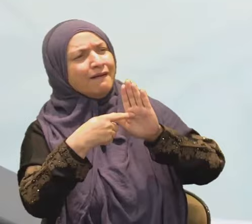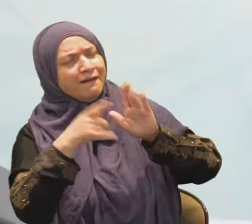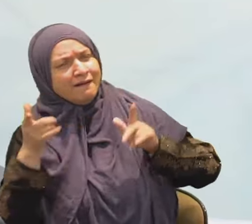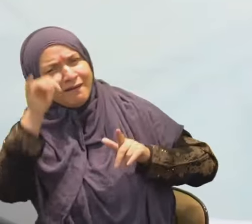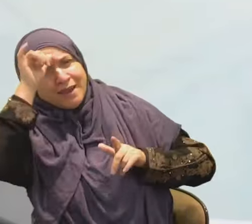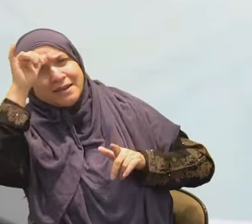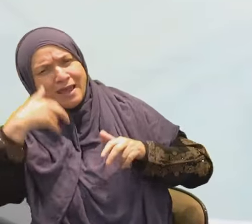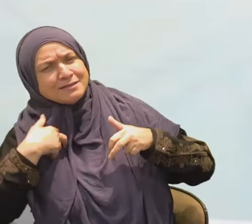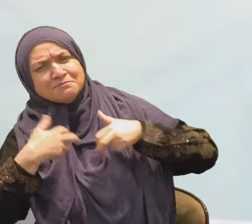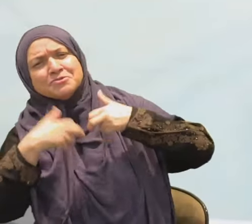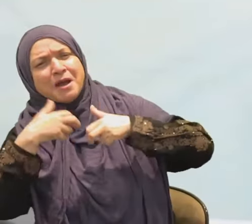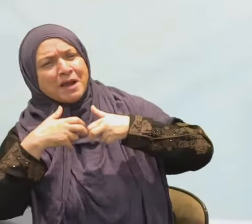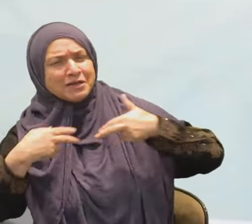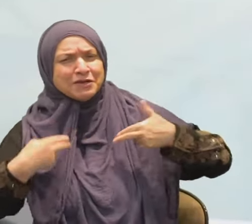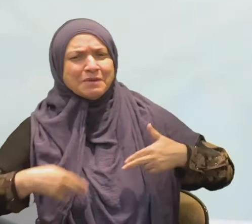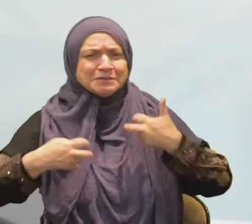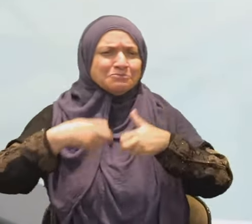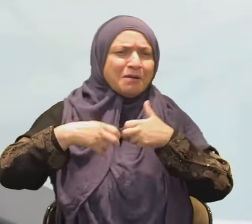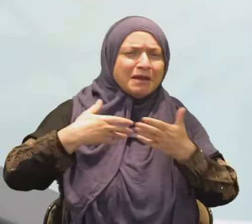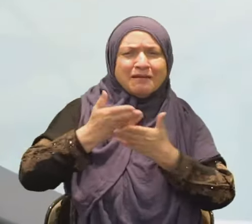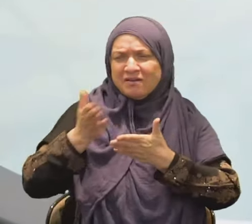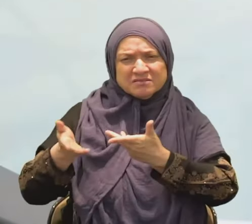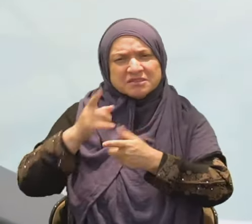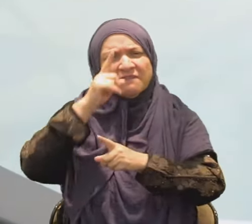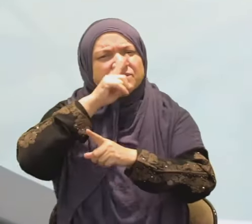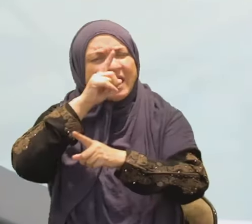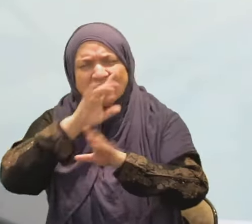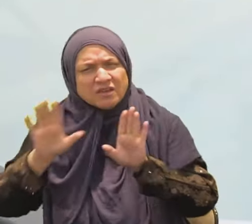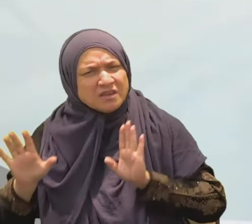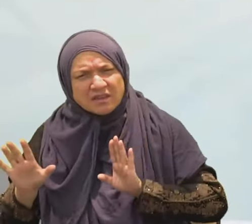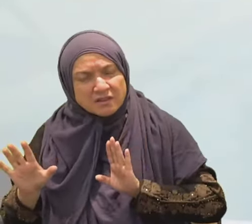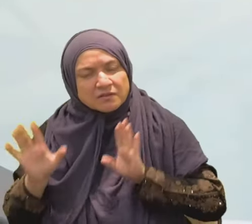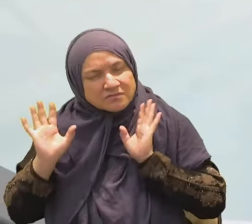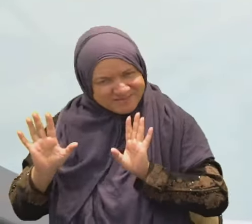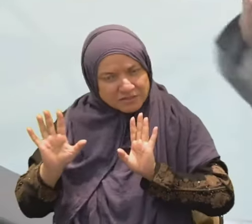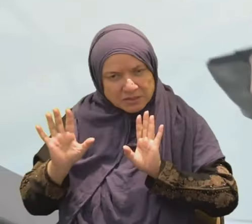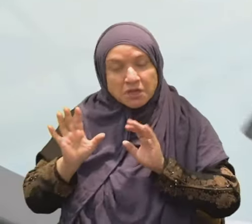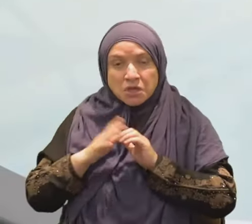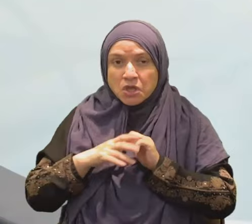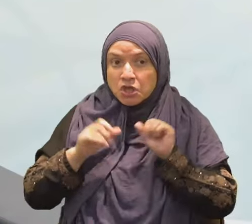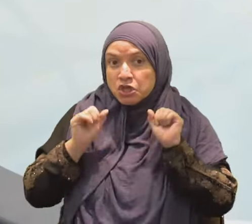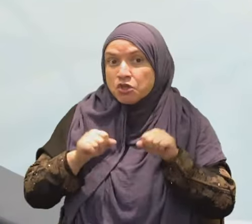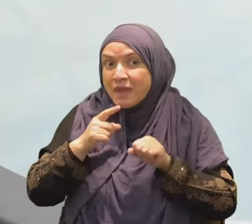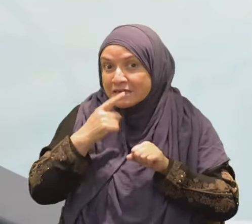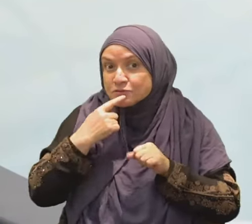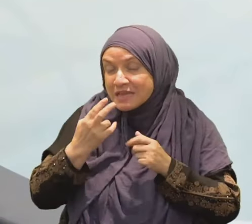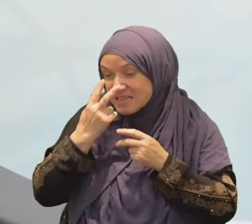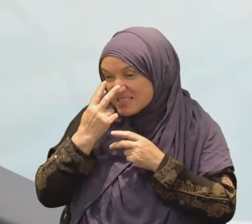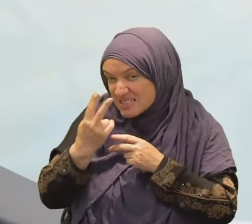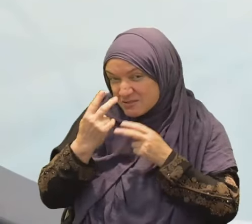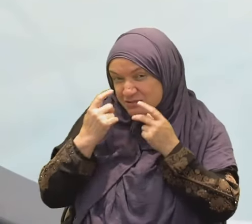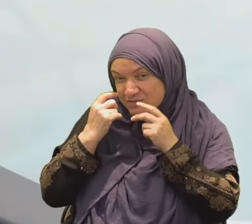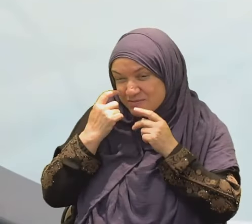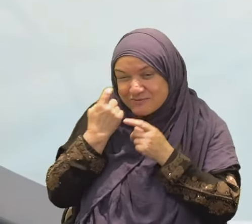take the bombshell report which came two weeks ago or three weeks ago about Epstein list of